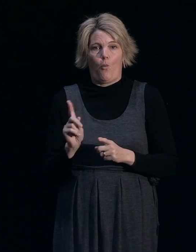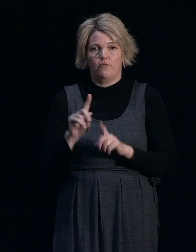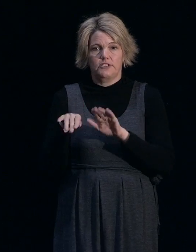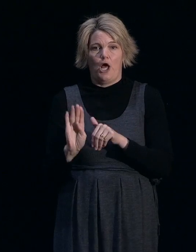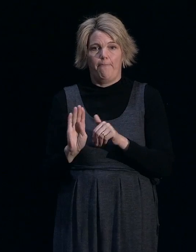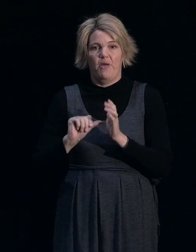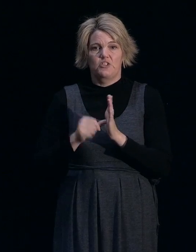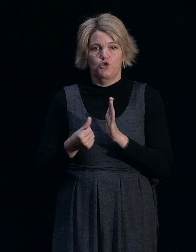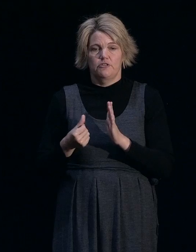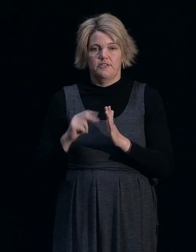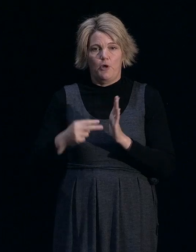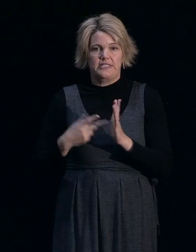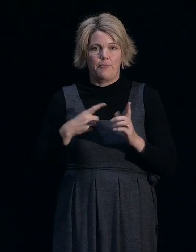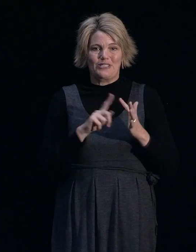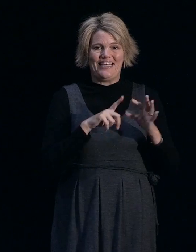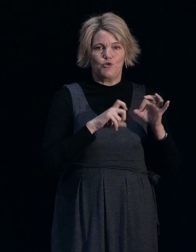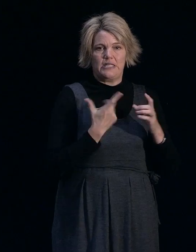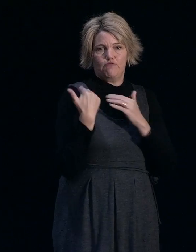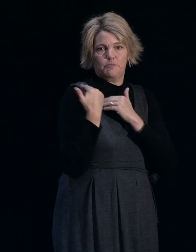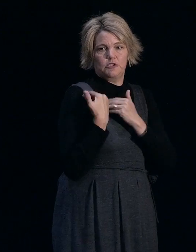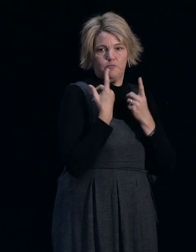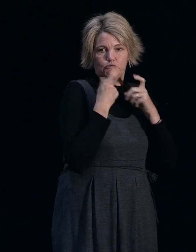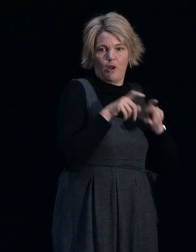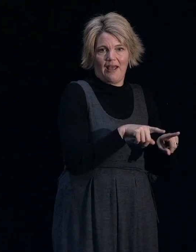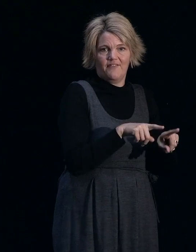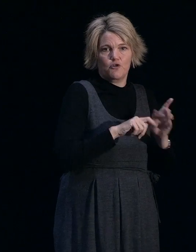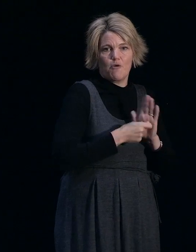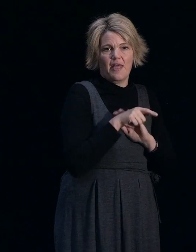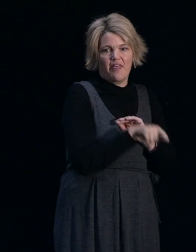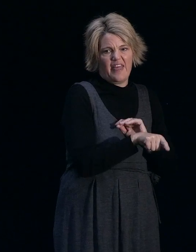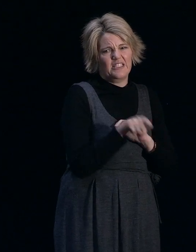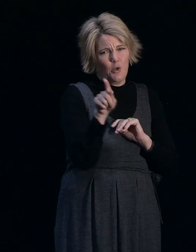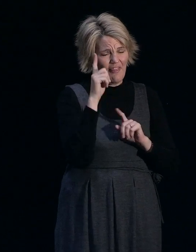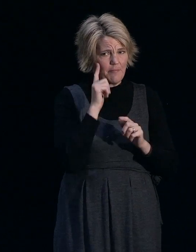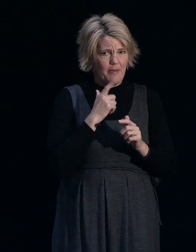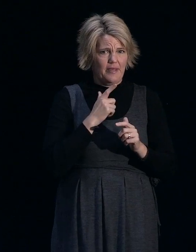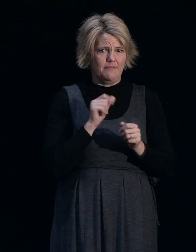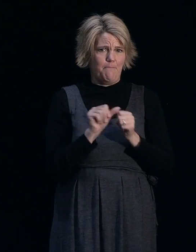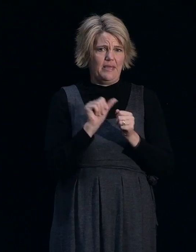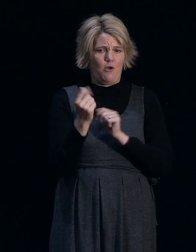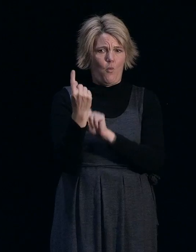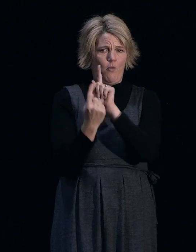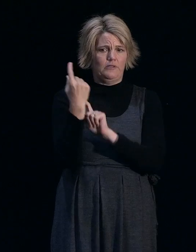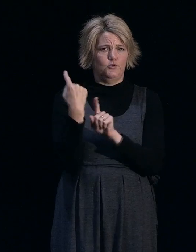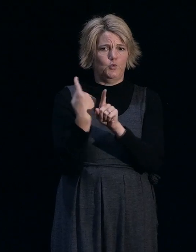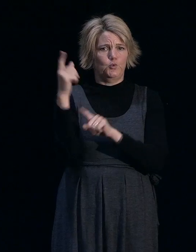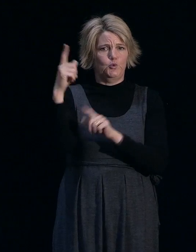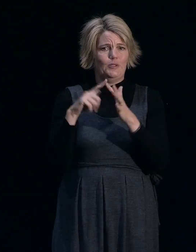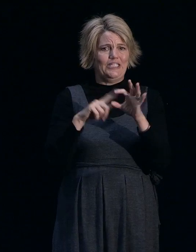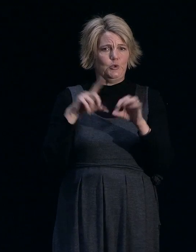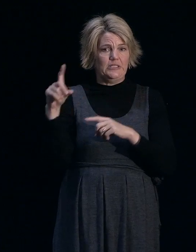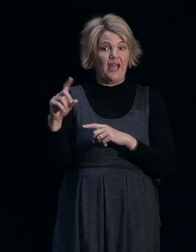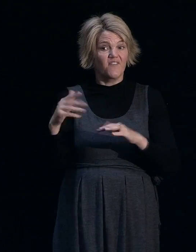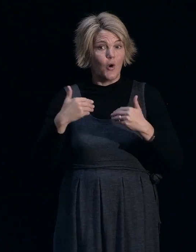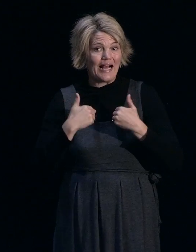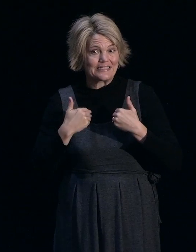repairing that. But again, you're probably best to speak to EQC about what their policy is. Under our insurance policy, if it's